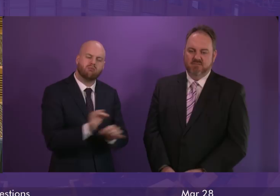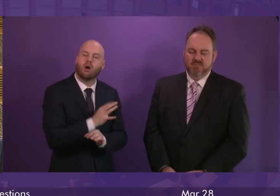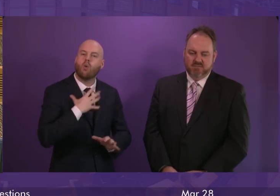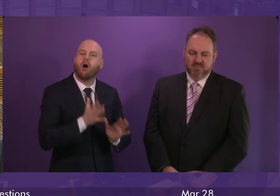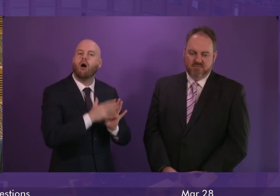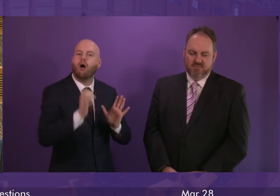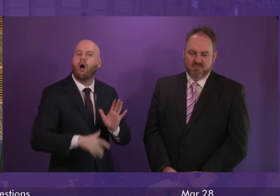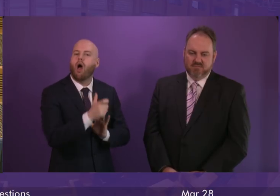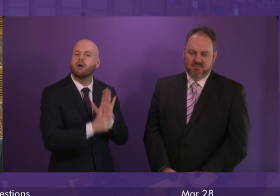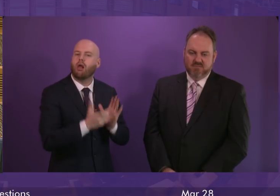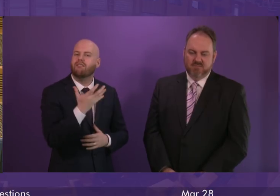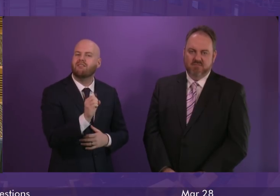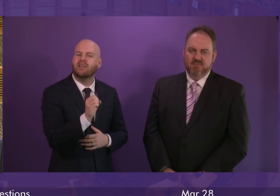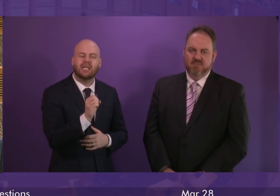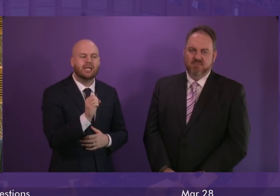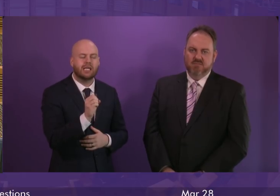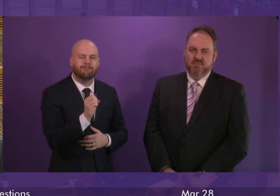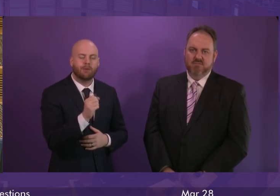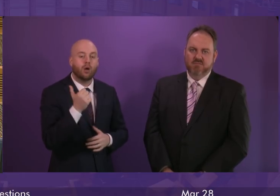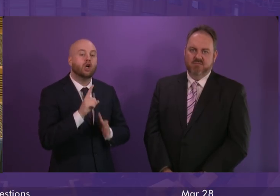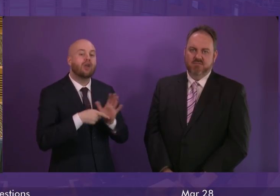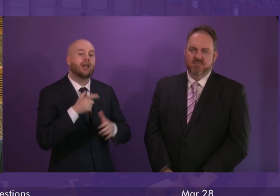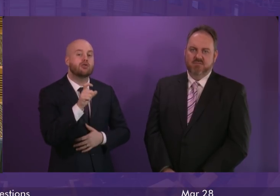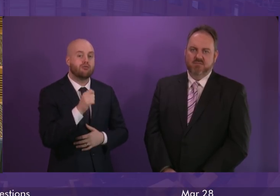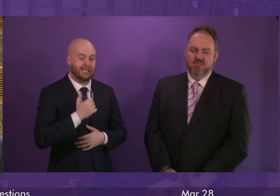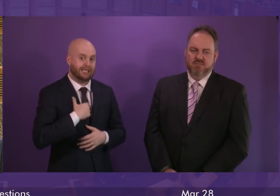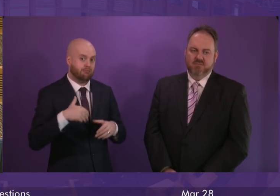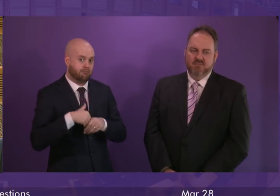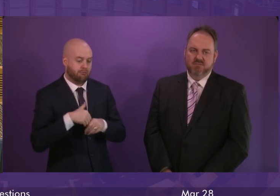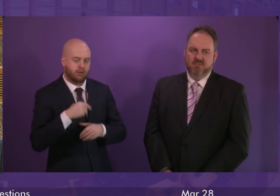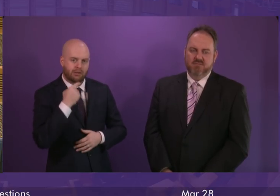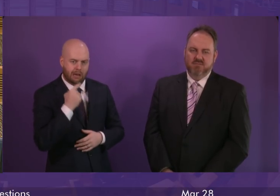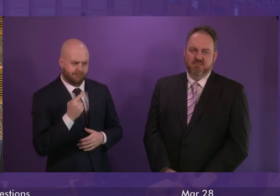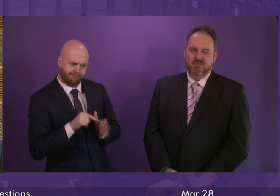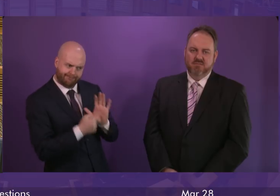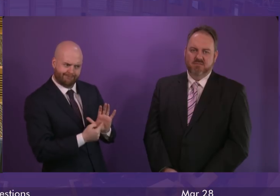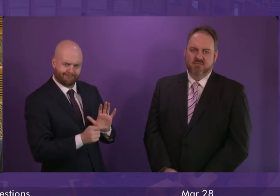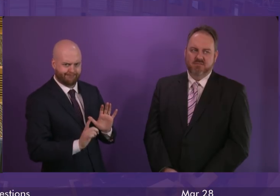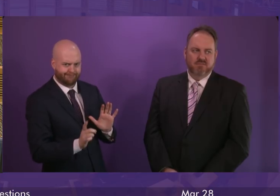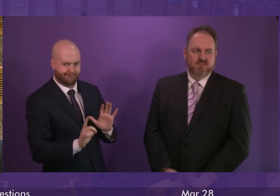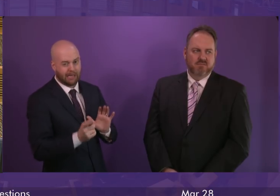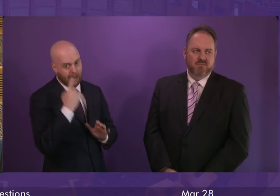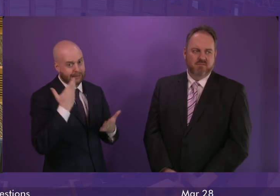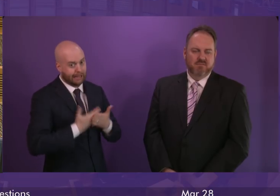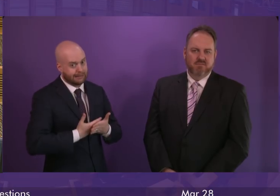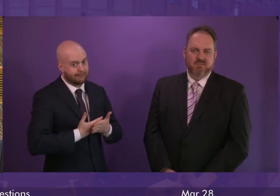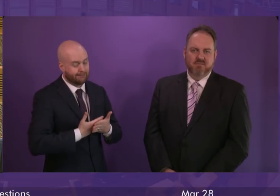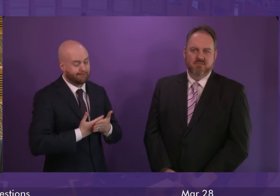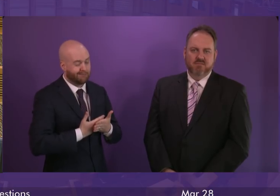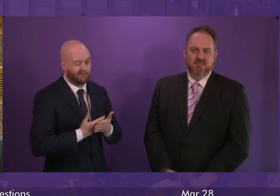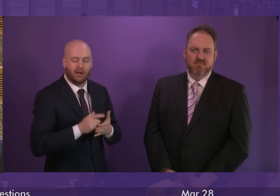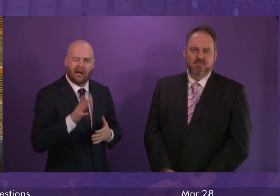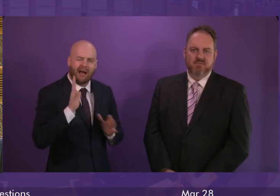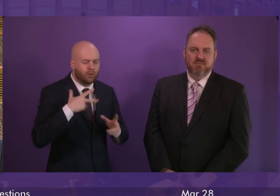the SNP put that amendment down last night. And interestingly, think perhaps, I'd need to double-check this, think perhaps with one